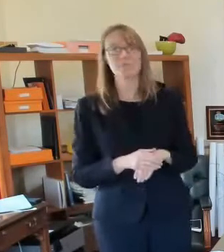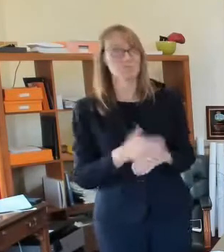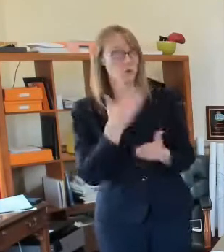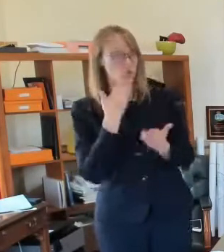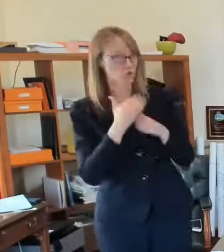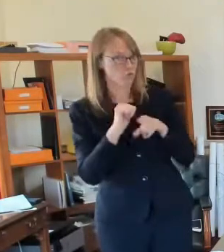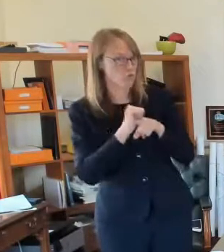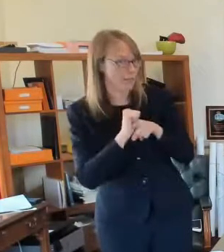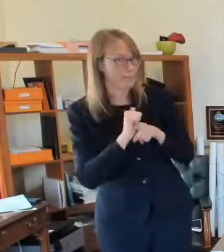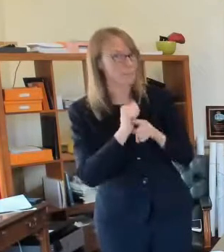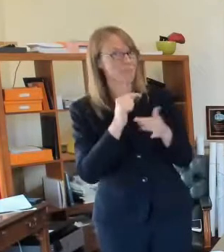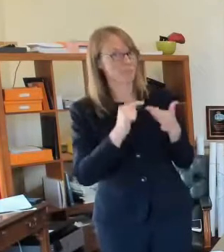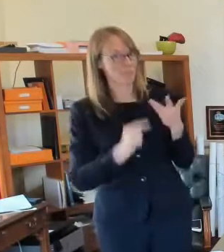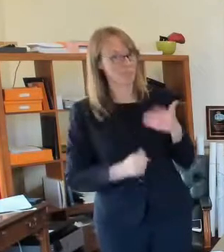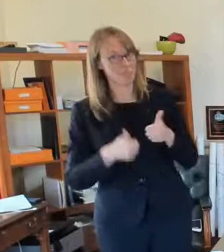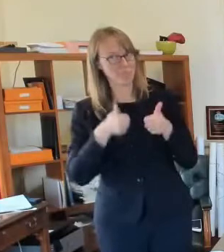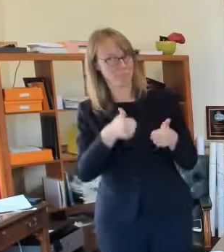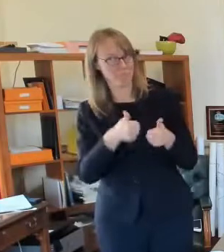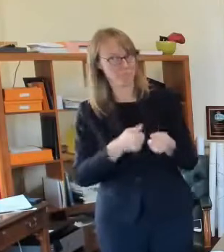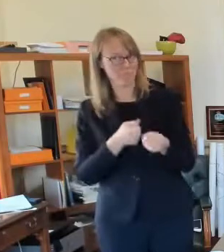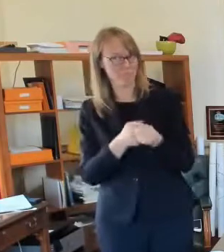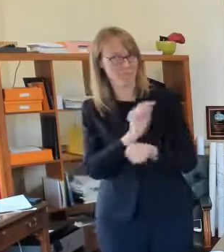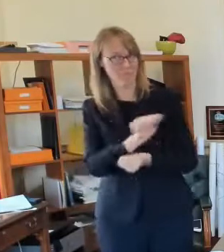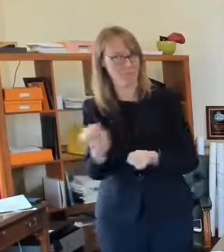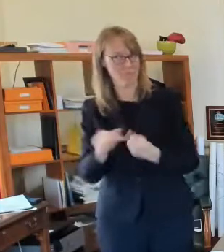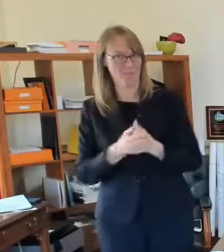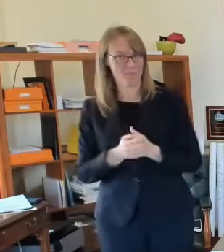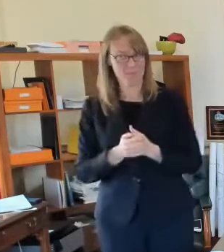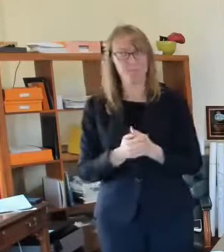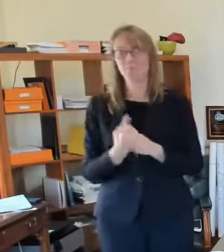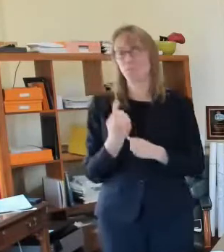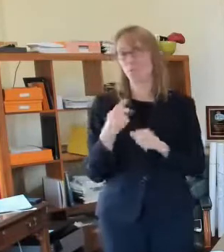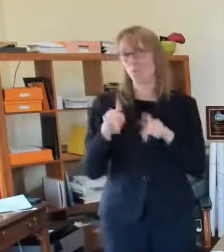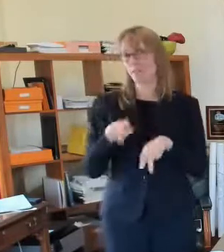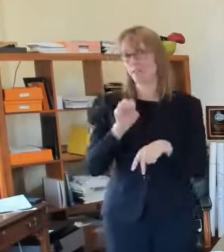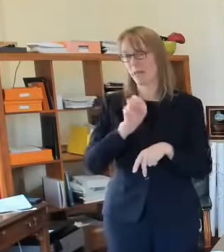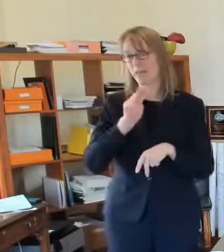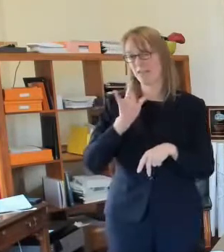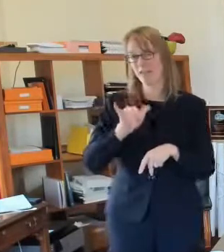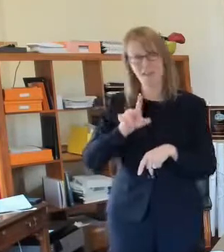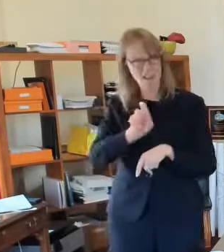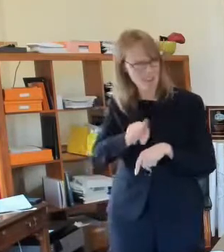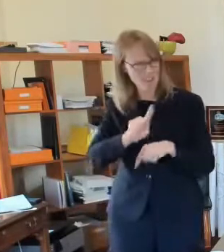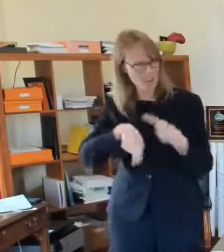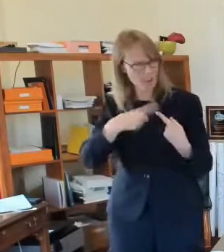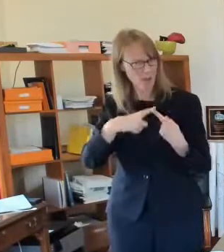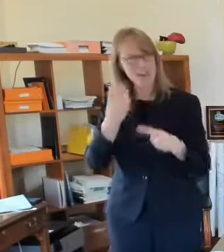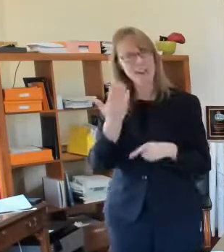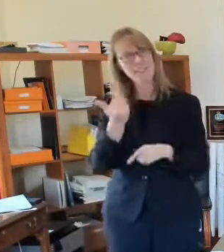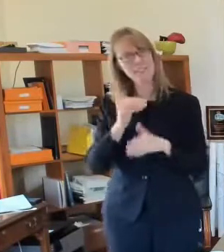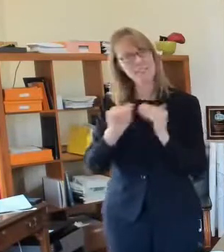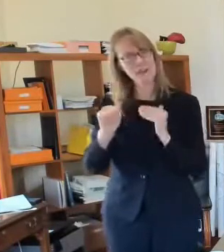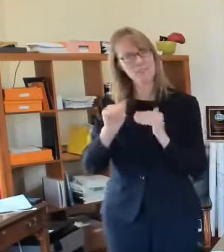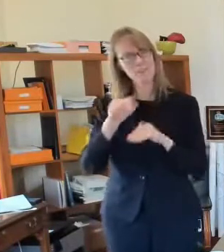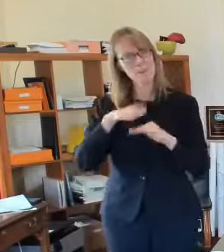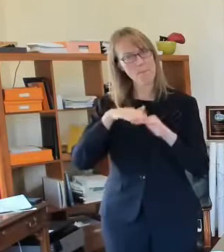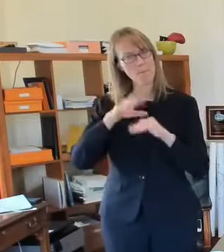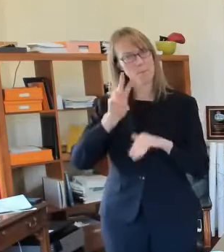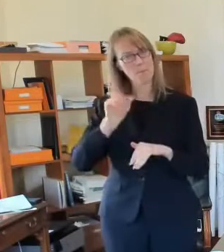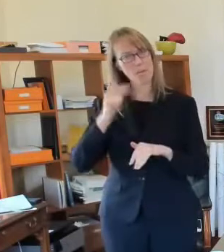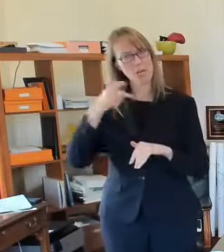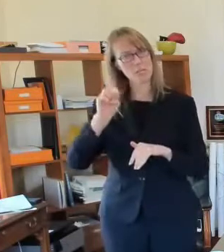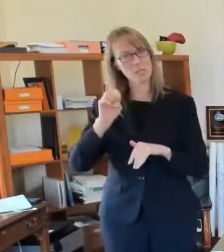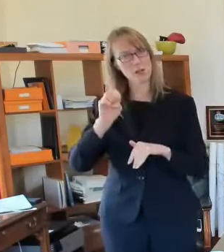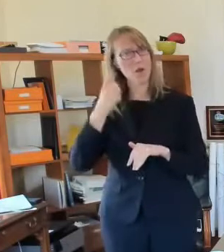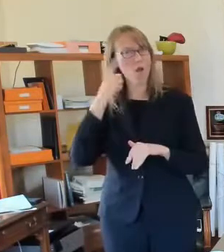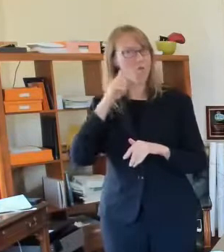about jobs and working for the city question about 15 minimum wage does it apply just for city employees or does